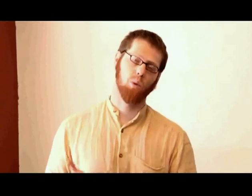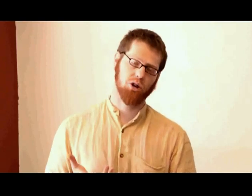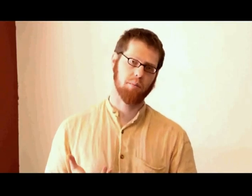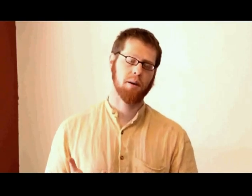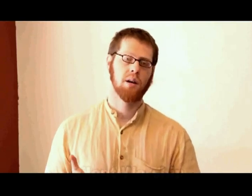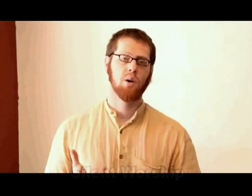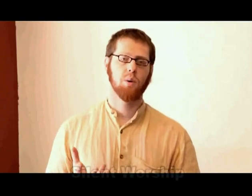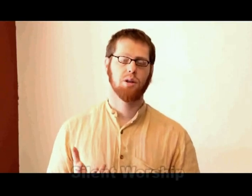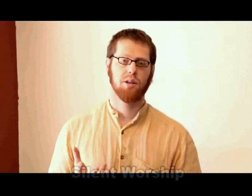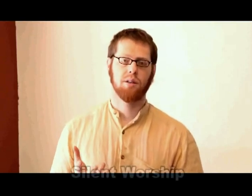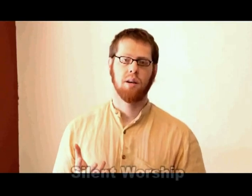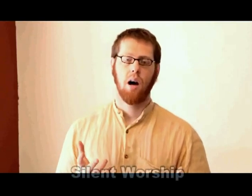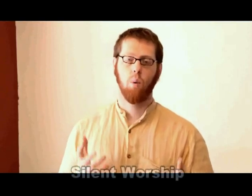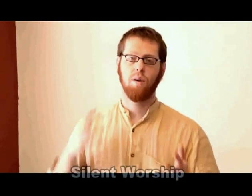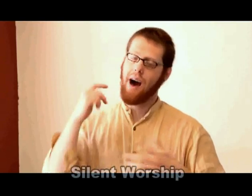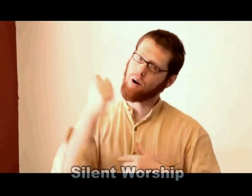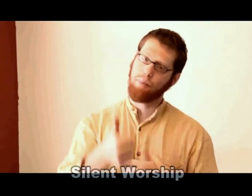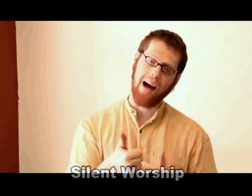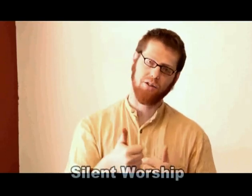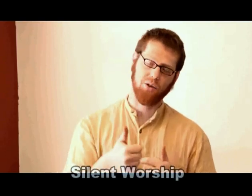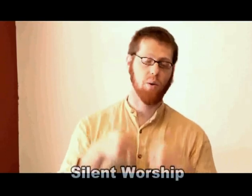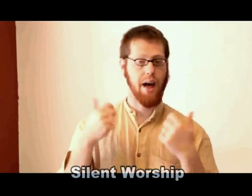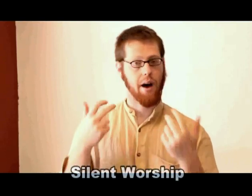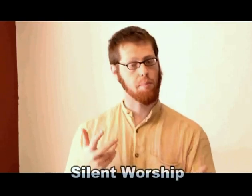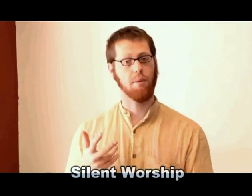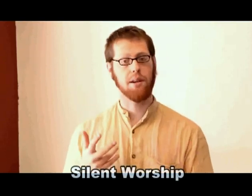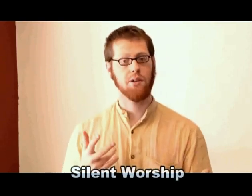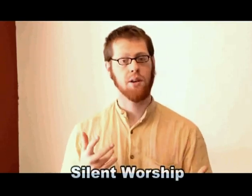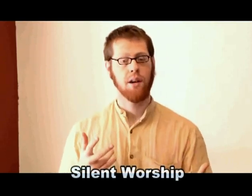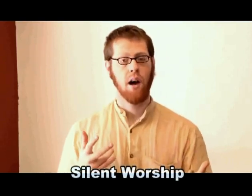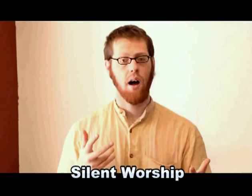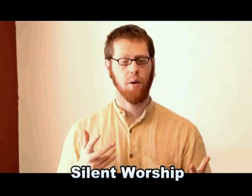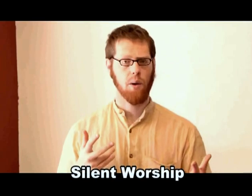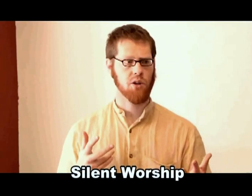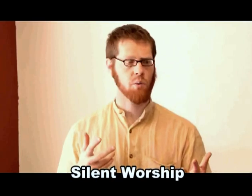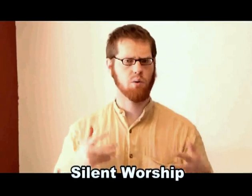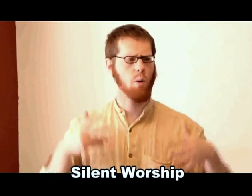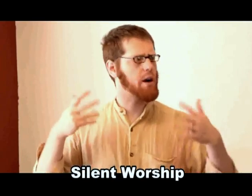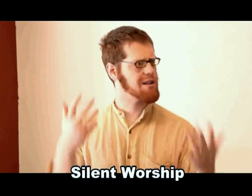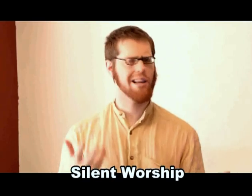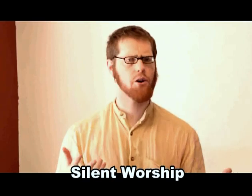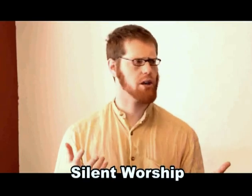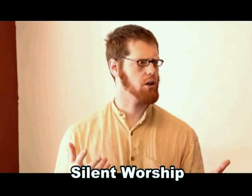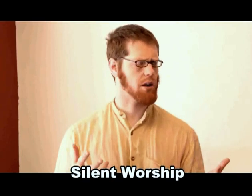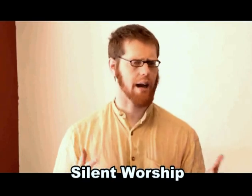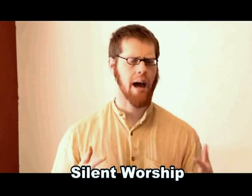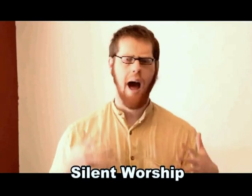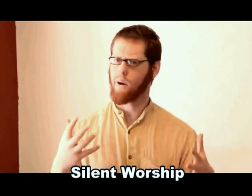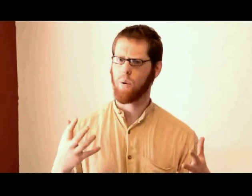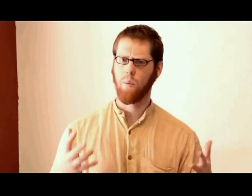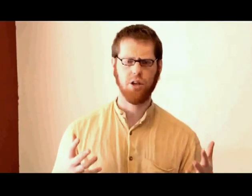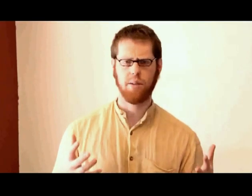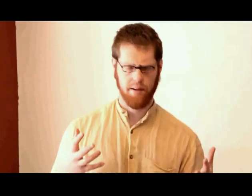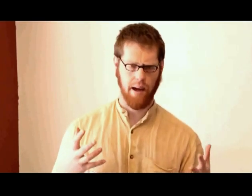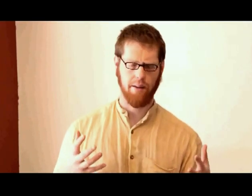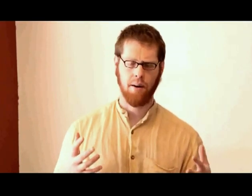worship. Which is, without a pastor, without a priest, the question was, well what does liturgy look like? How do we worship together?